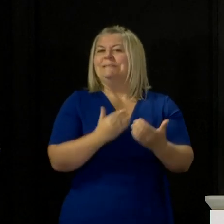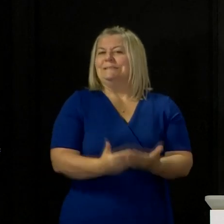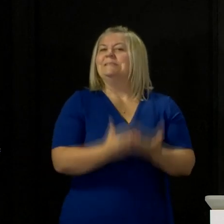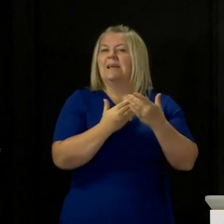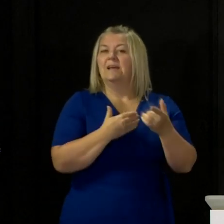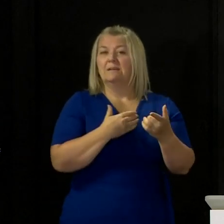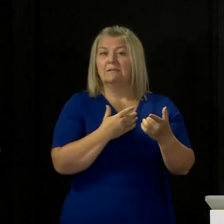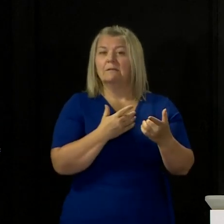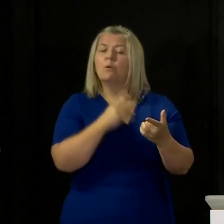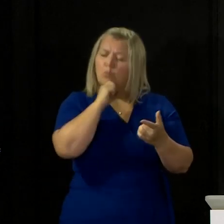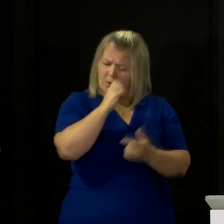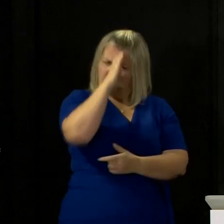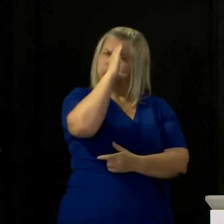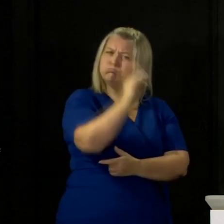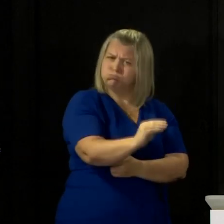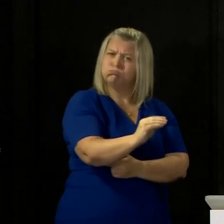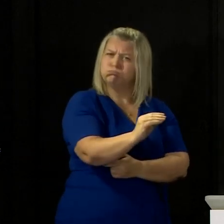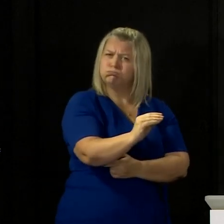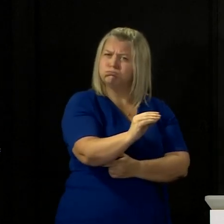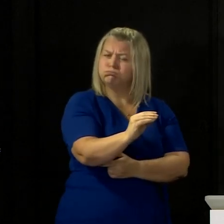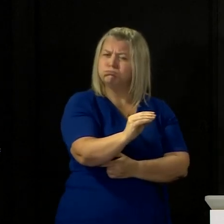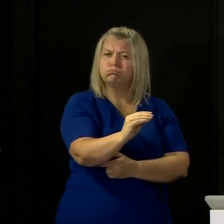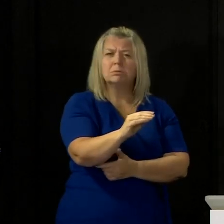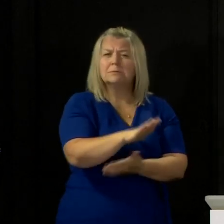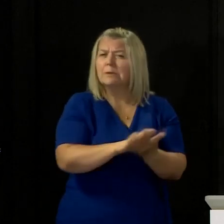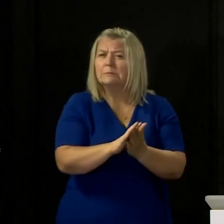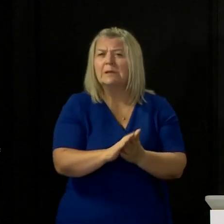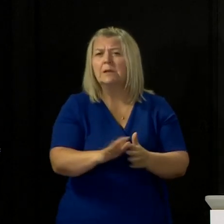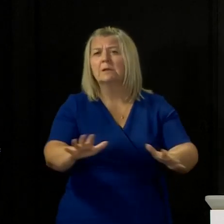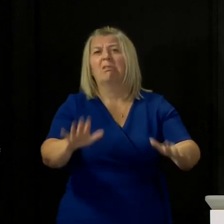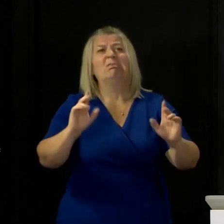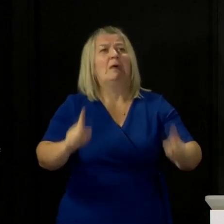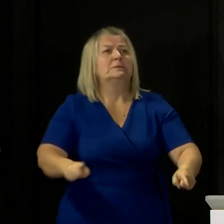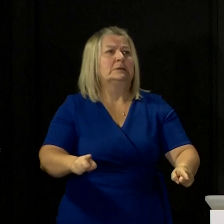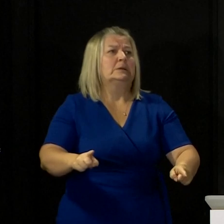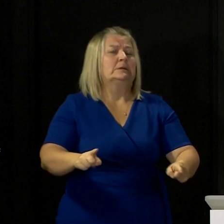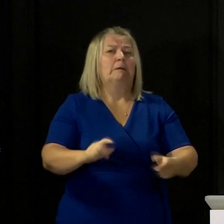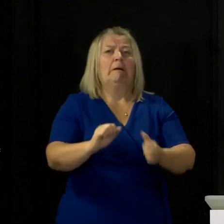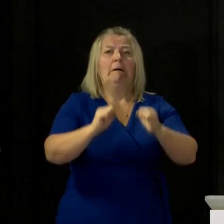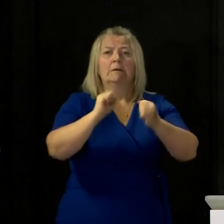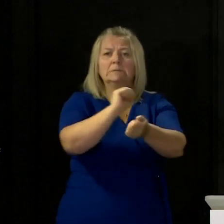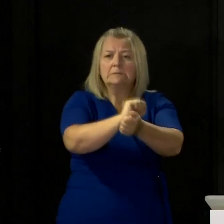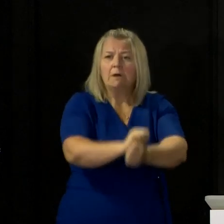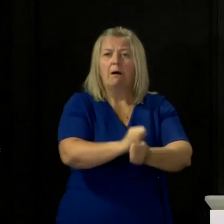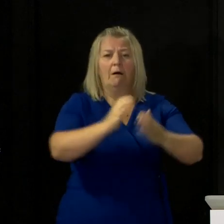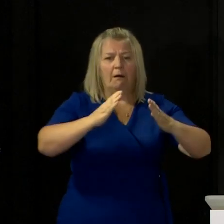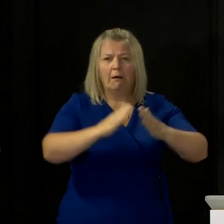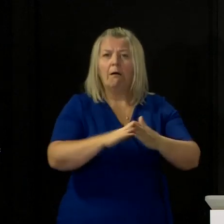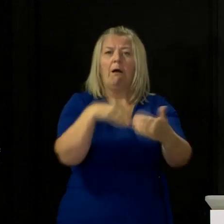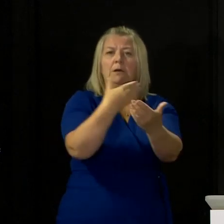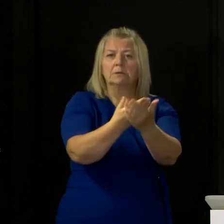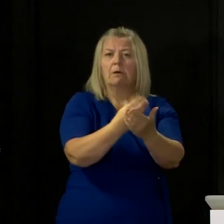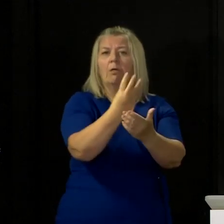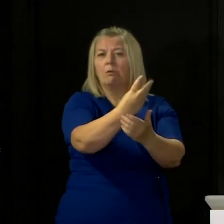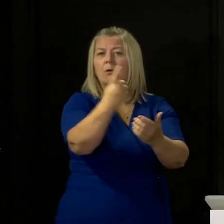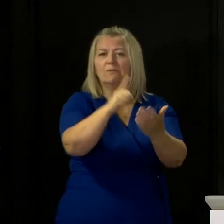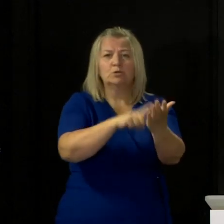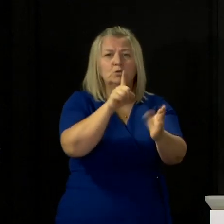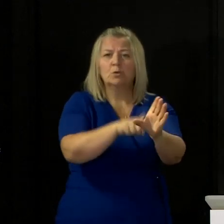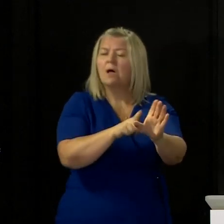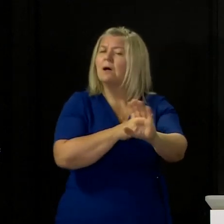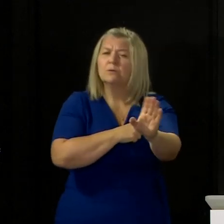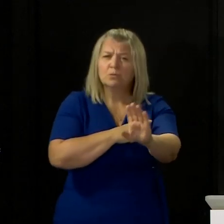want people to think that between now and the 31st of July, nothing further will change. If the evidence says that we can make further changes,